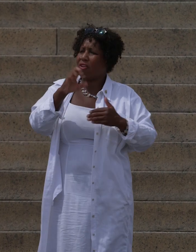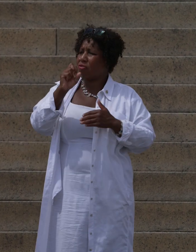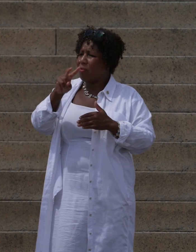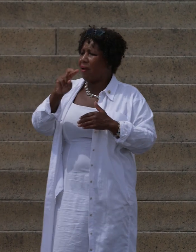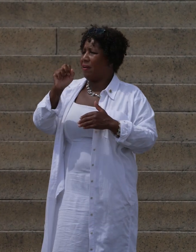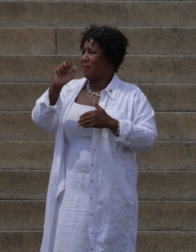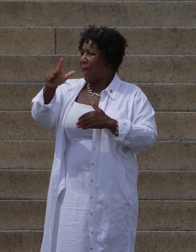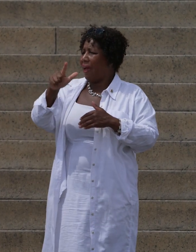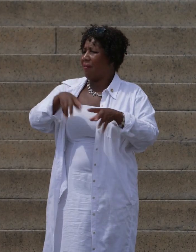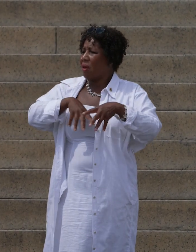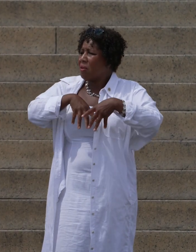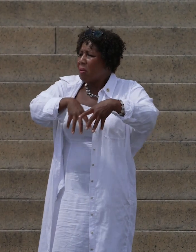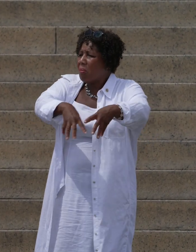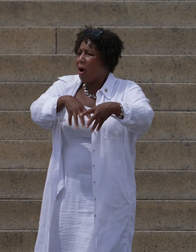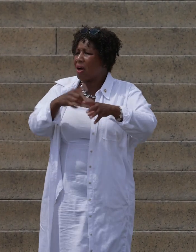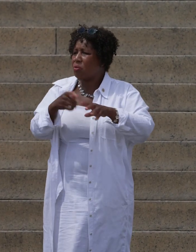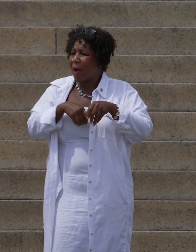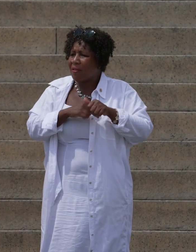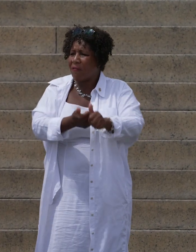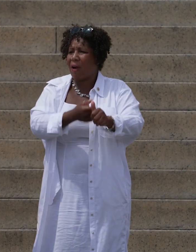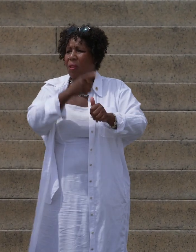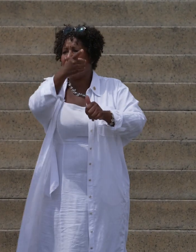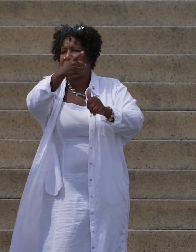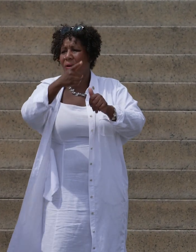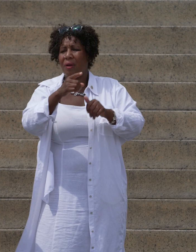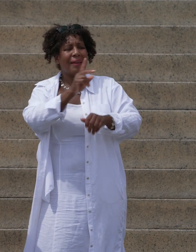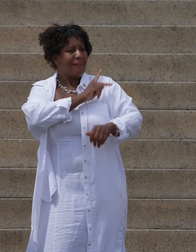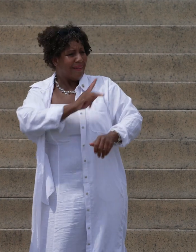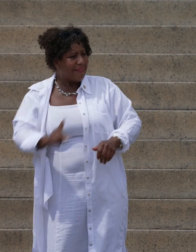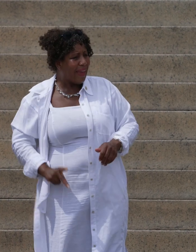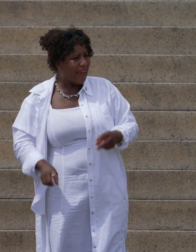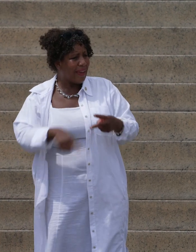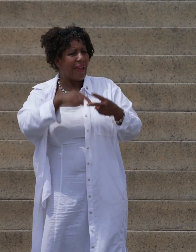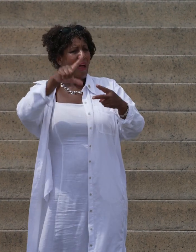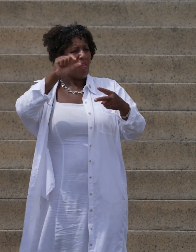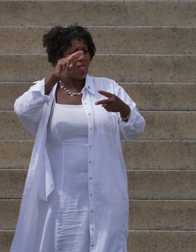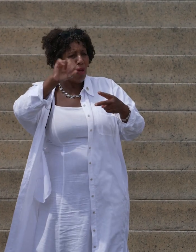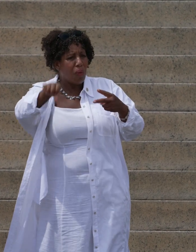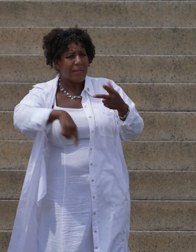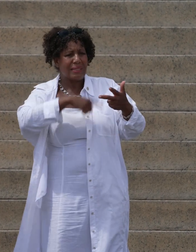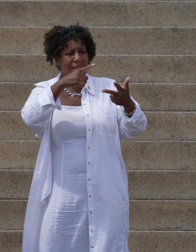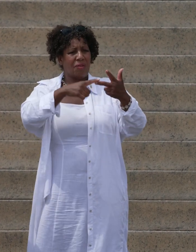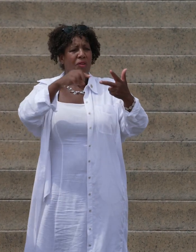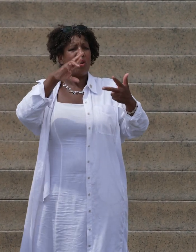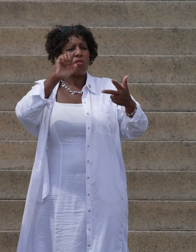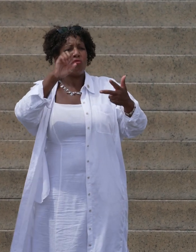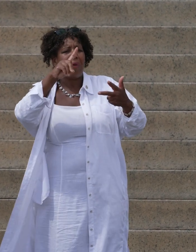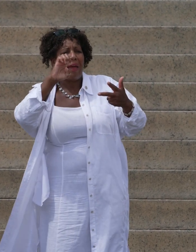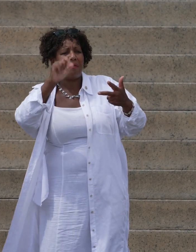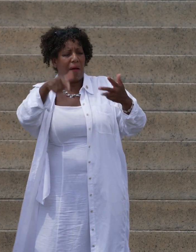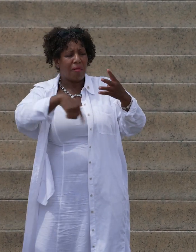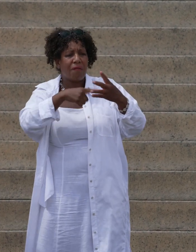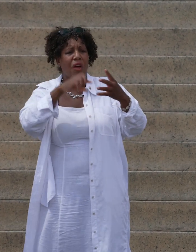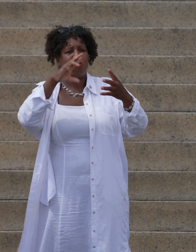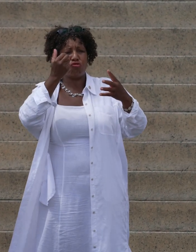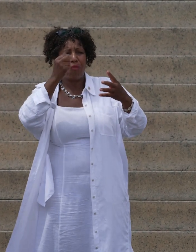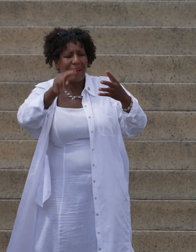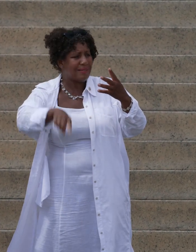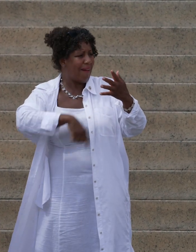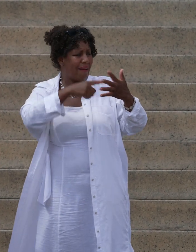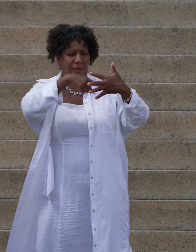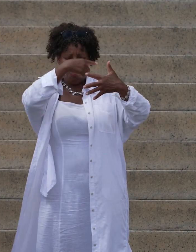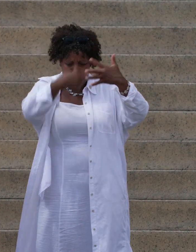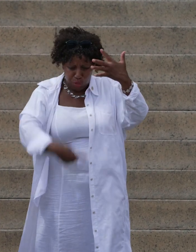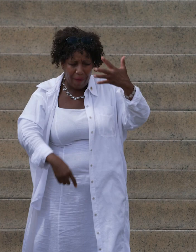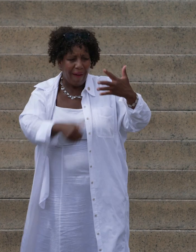Al, we march in the footsteps of King and Lewis, of Randolph and Rustin, and